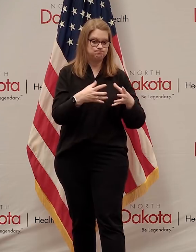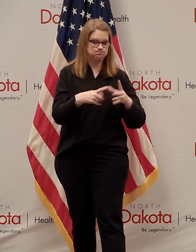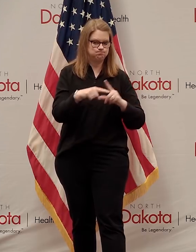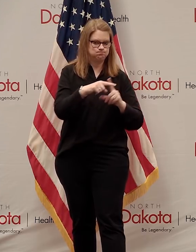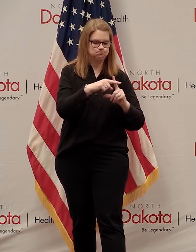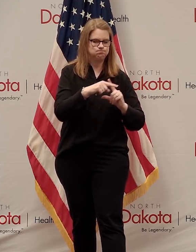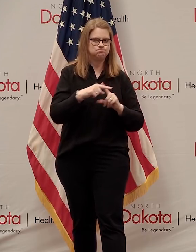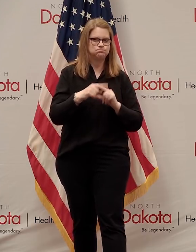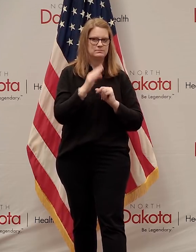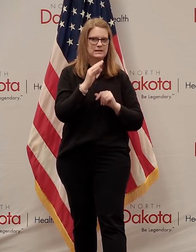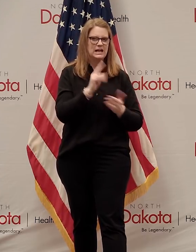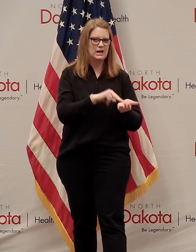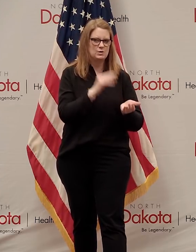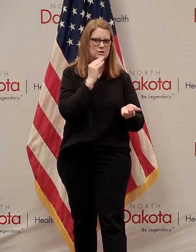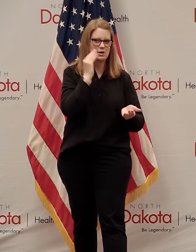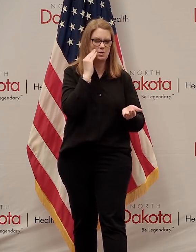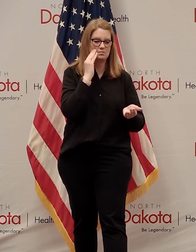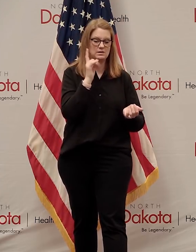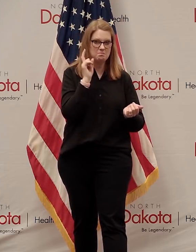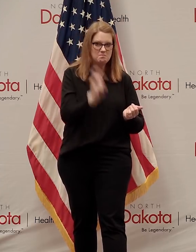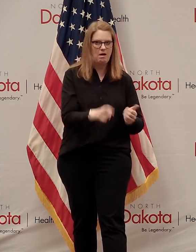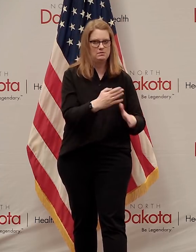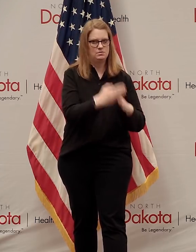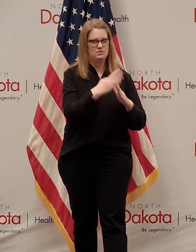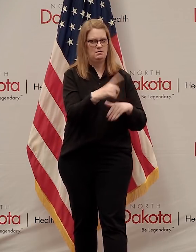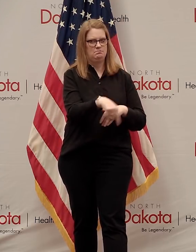homes, and we want to make sure we're protecting those people.